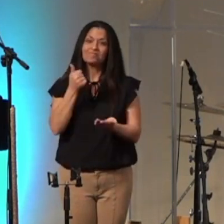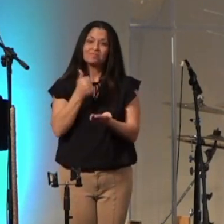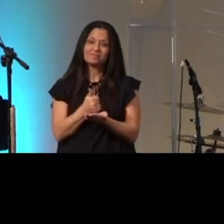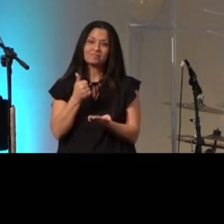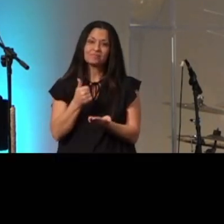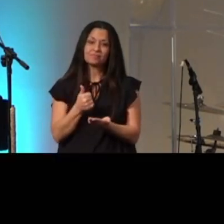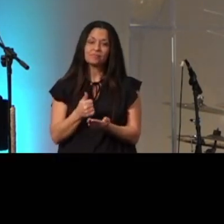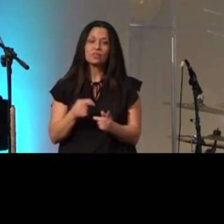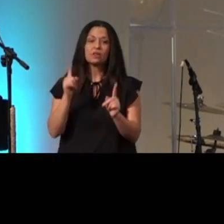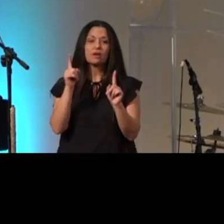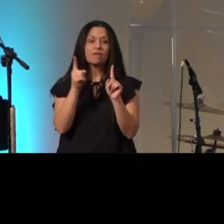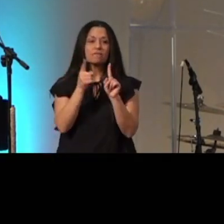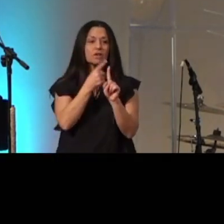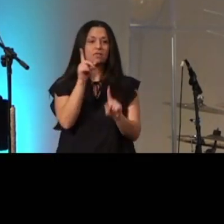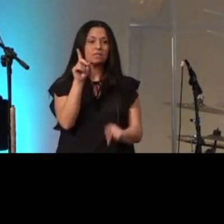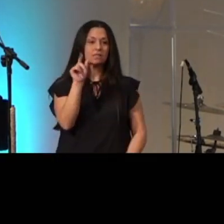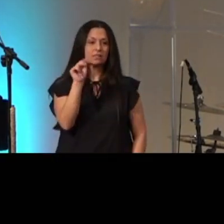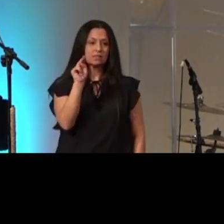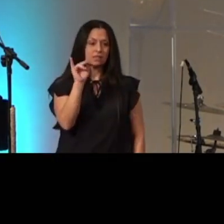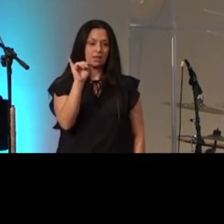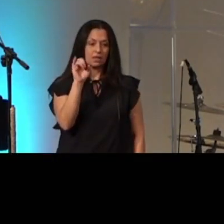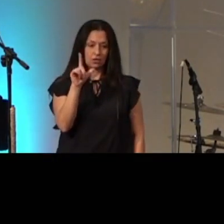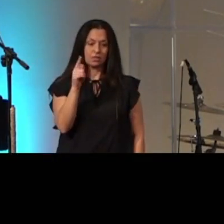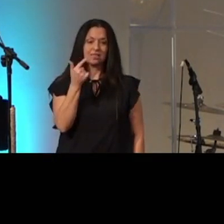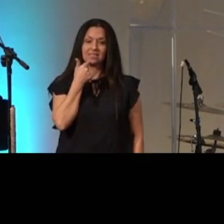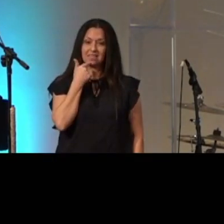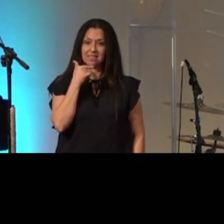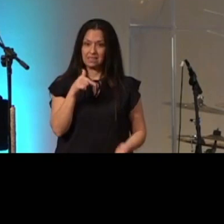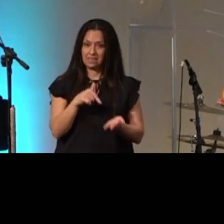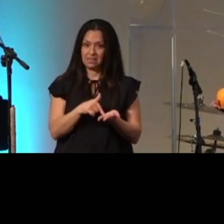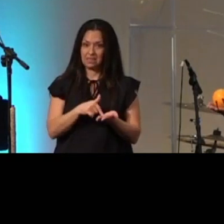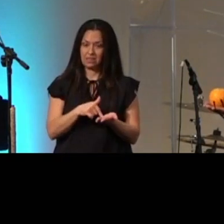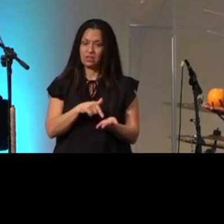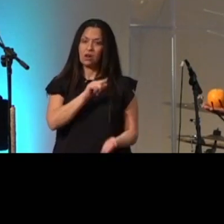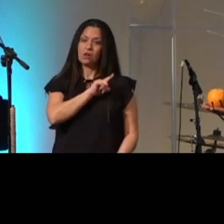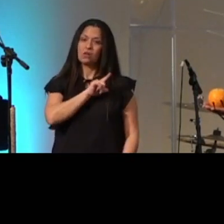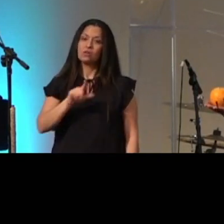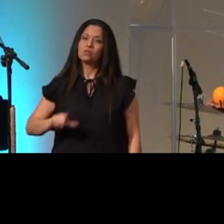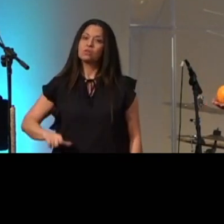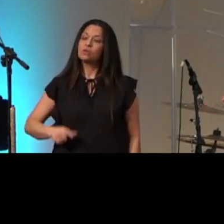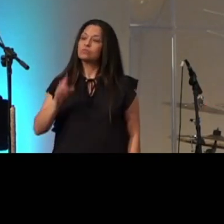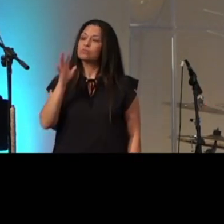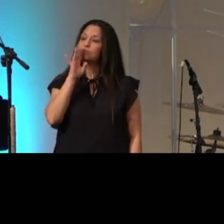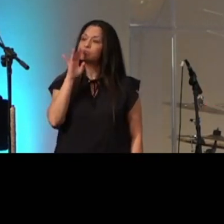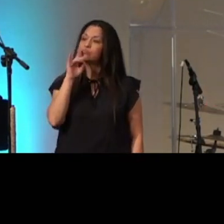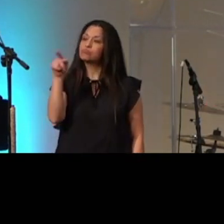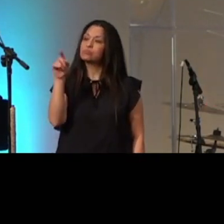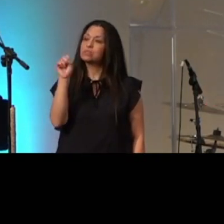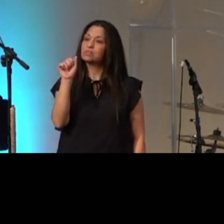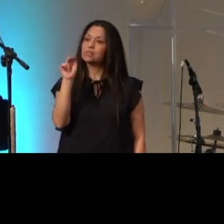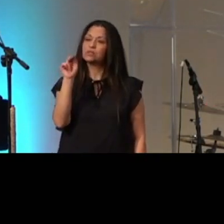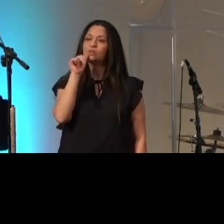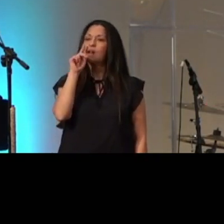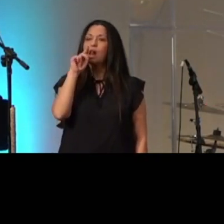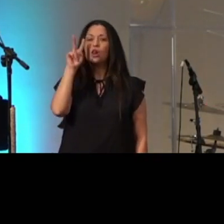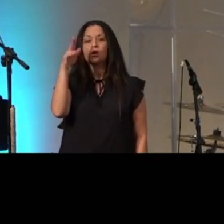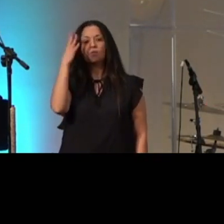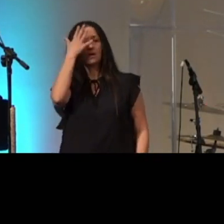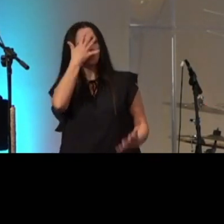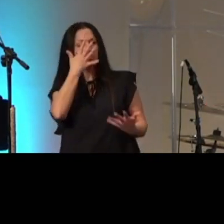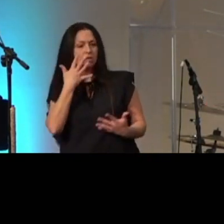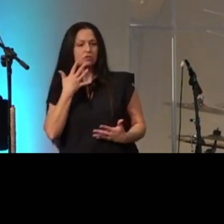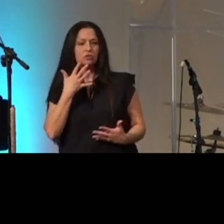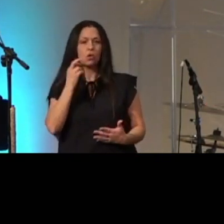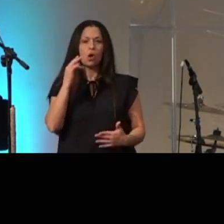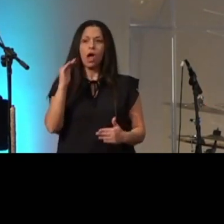first samuel 16 7 says this the lord said to samuel do not look on his appearance or